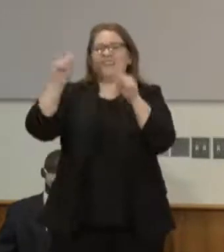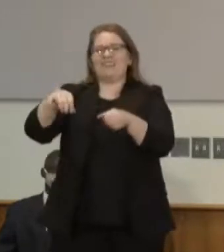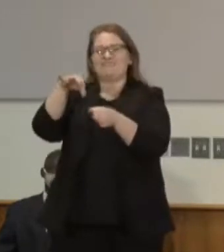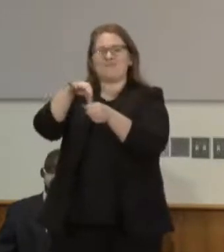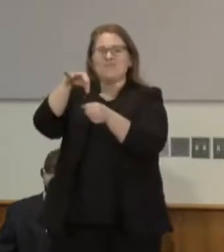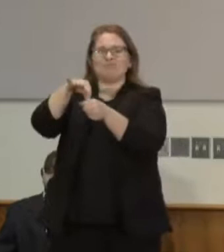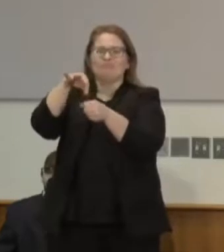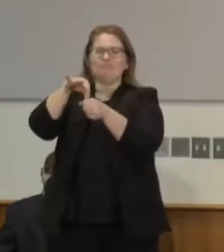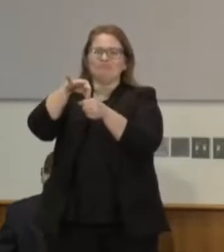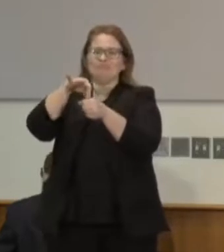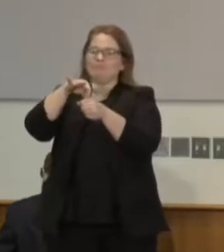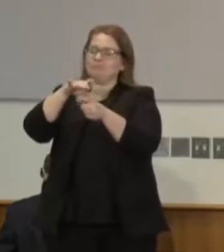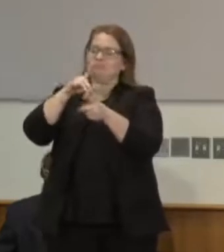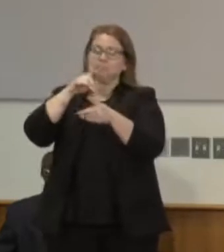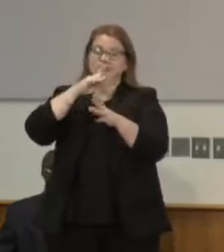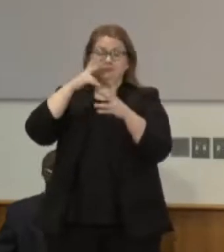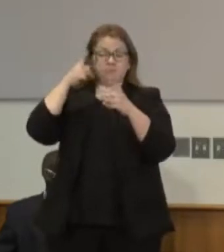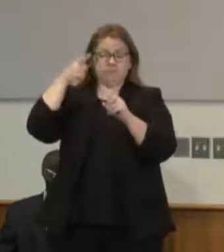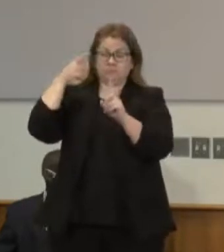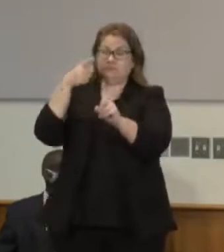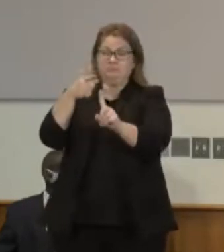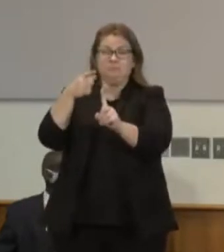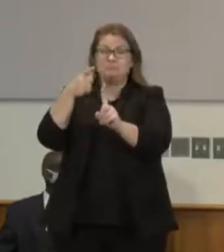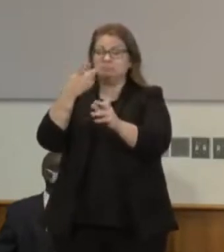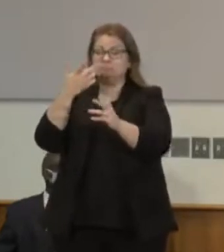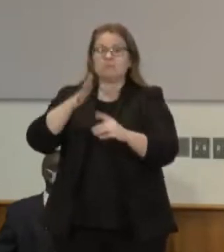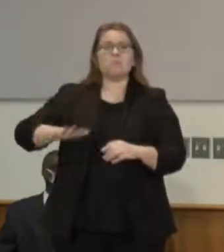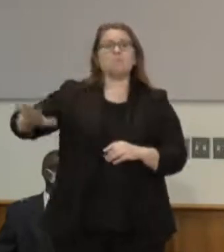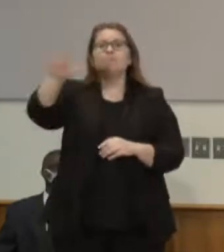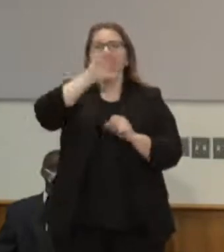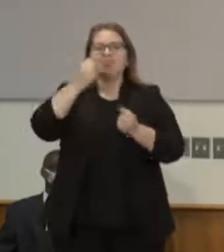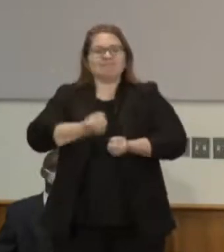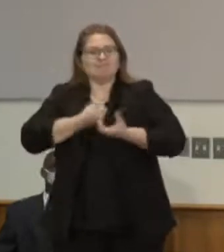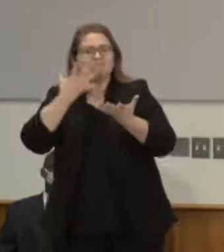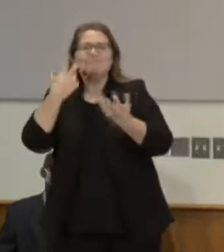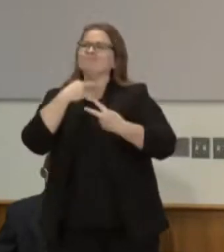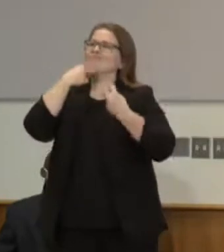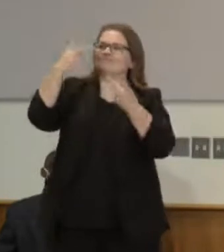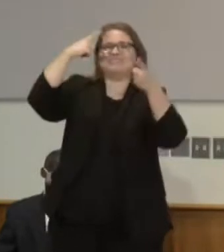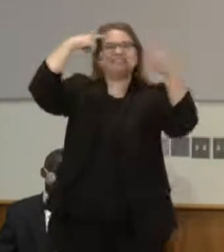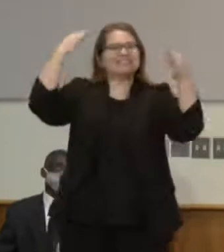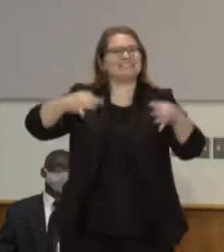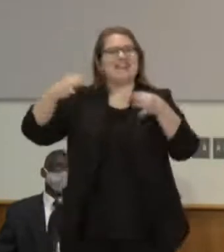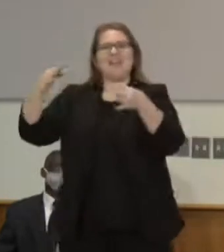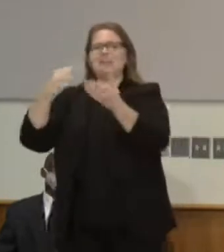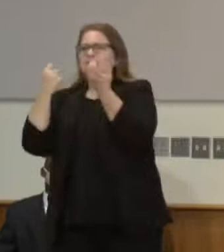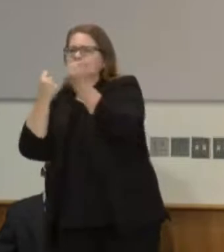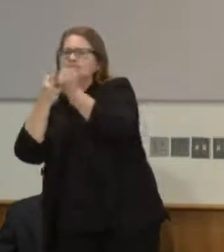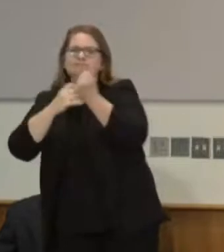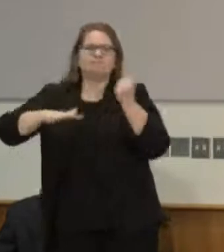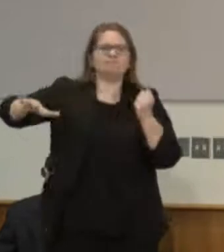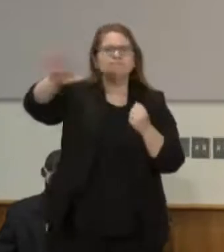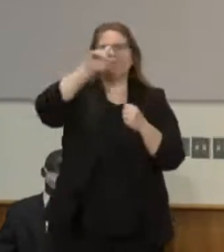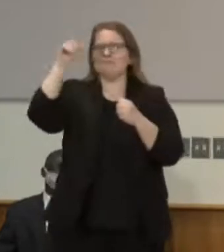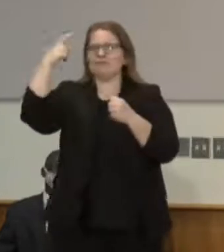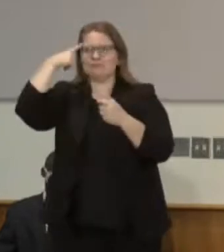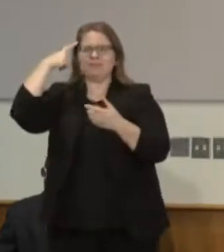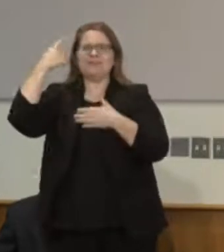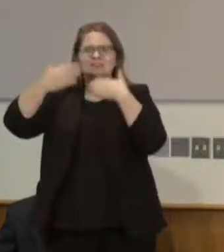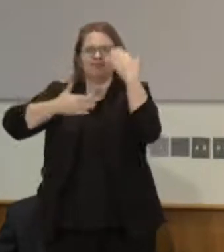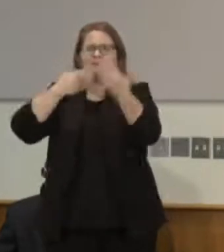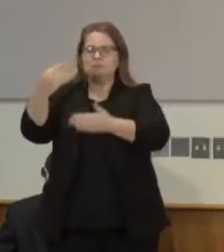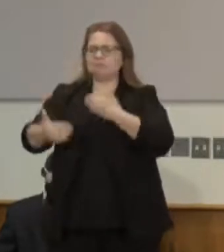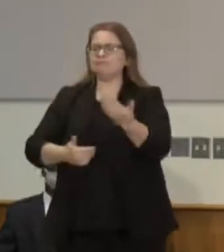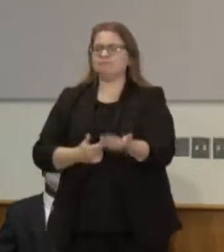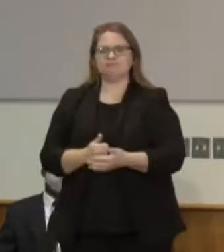now to give folks a voice in what their government is doing and how we move forward and so I don't want us to lose sight of that as we